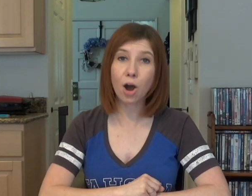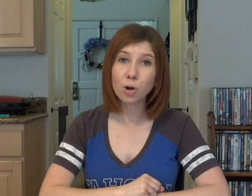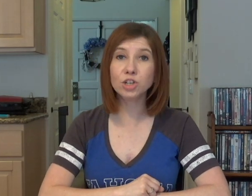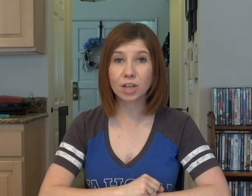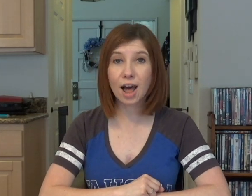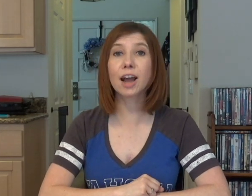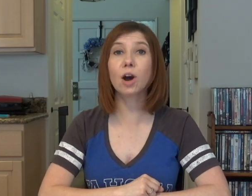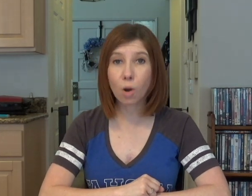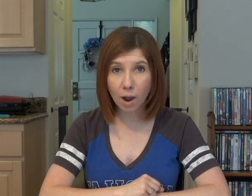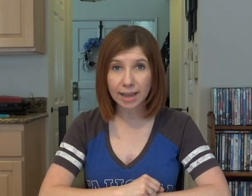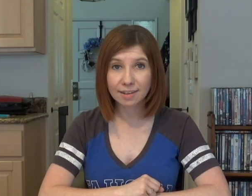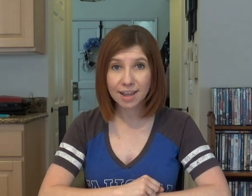ochilaka, hoy.